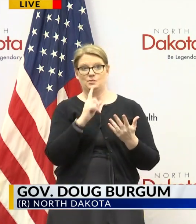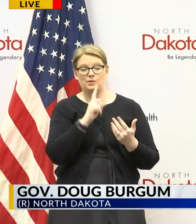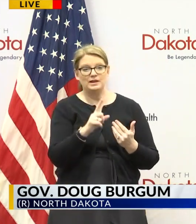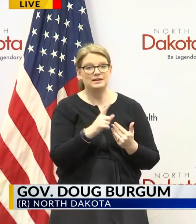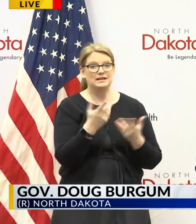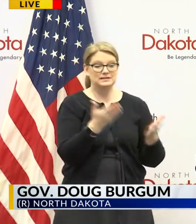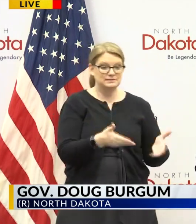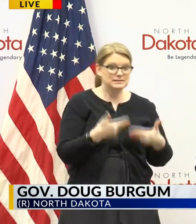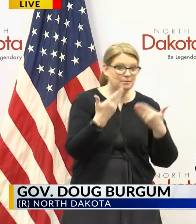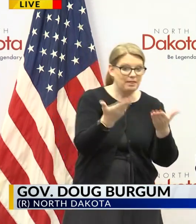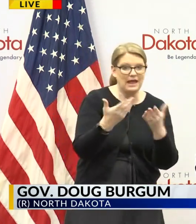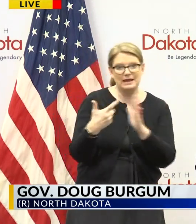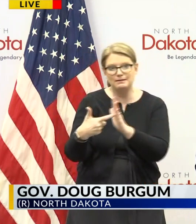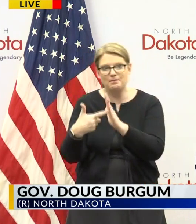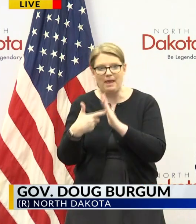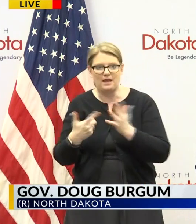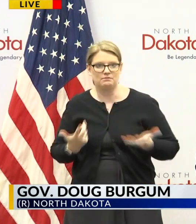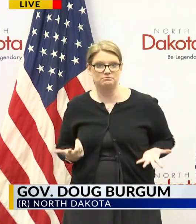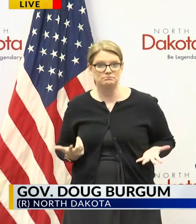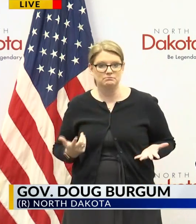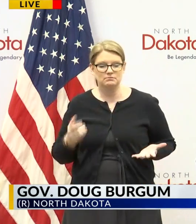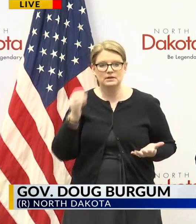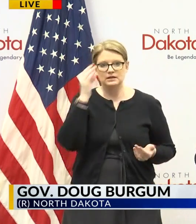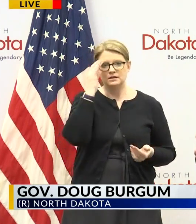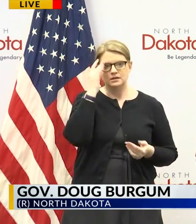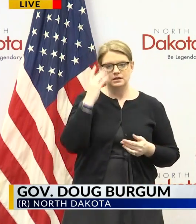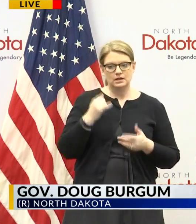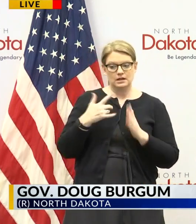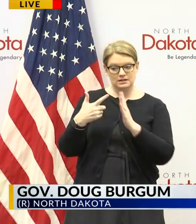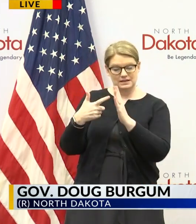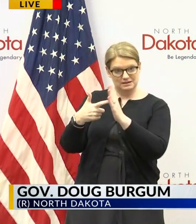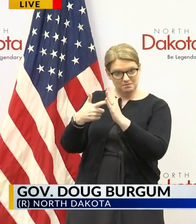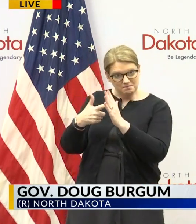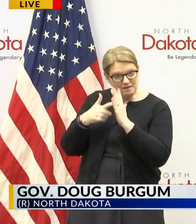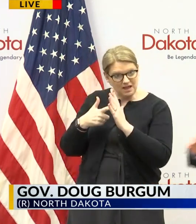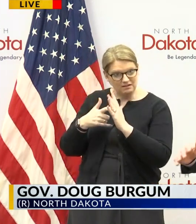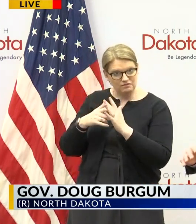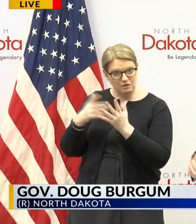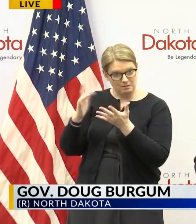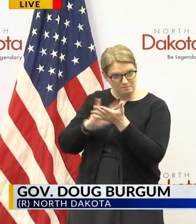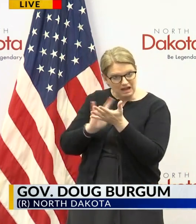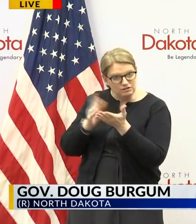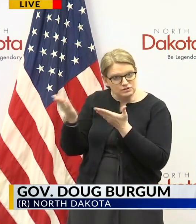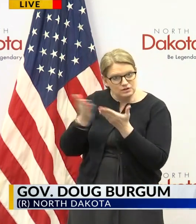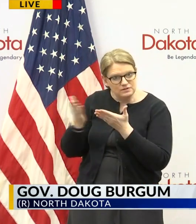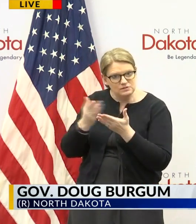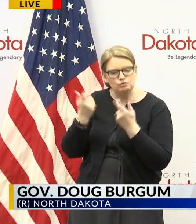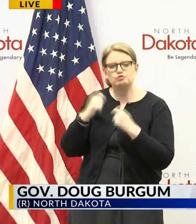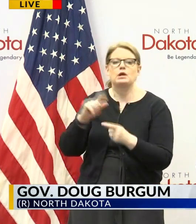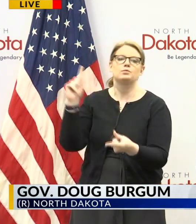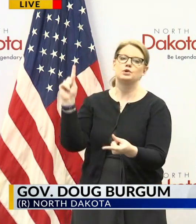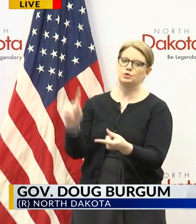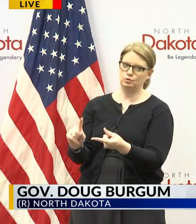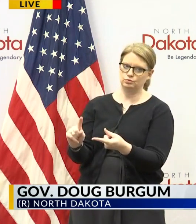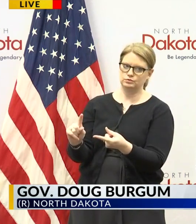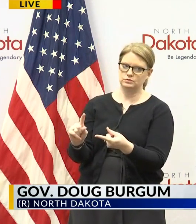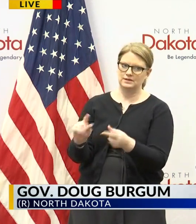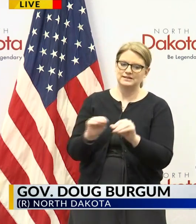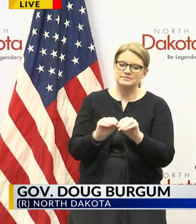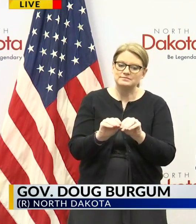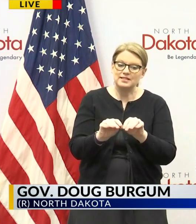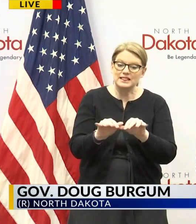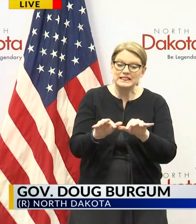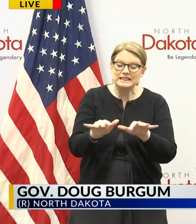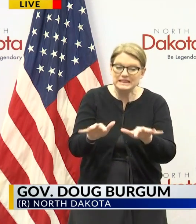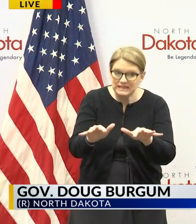you know reduce the demand for medical services by slowing the rate of of transmission and we're trying